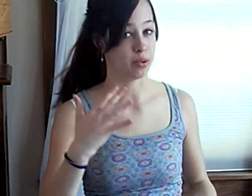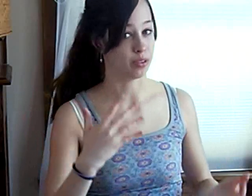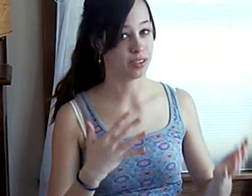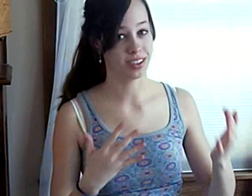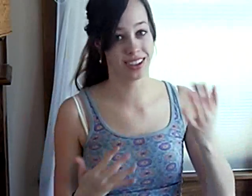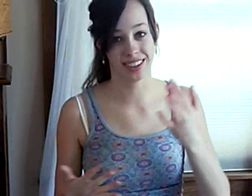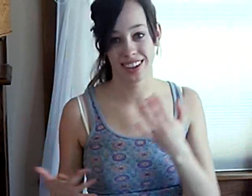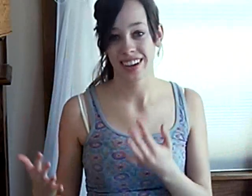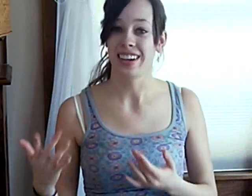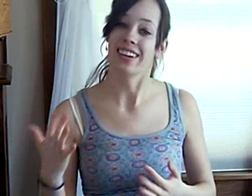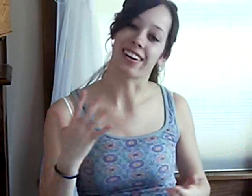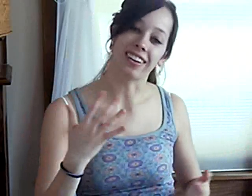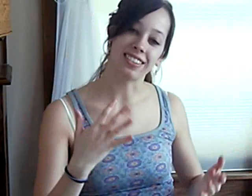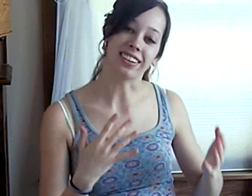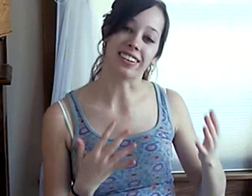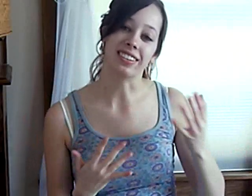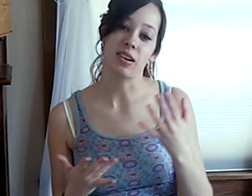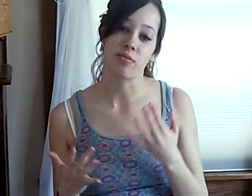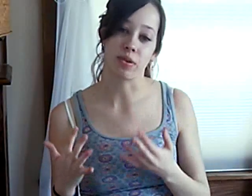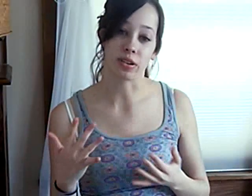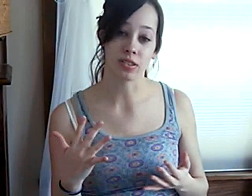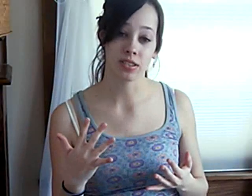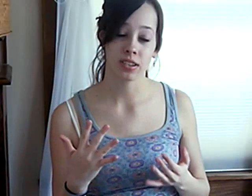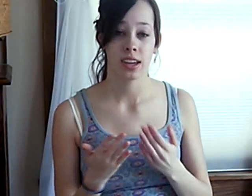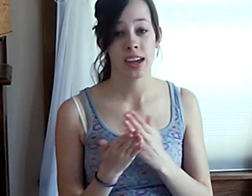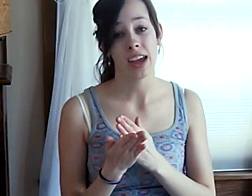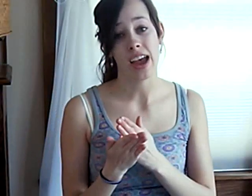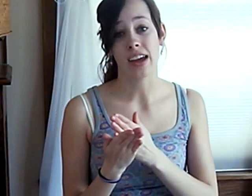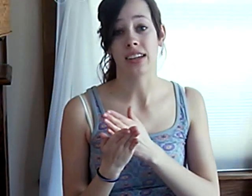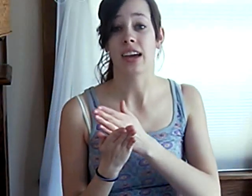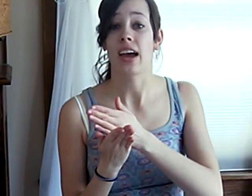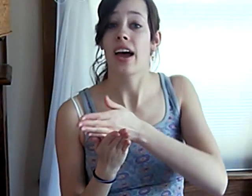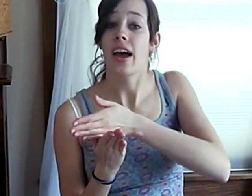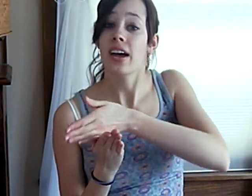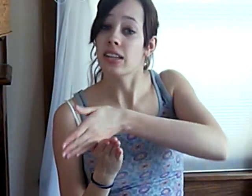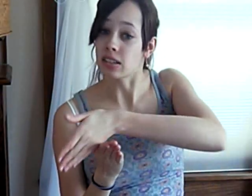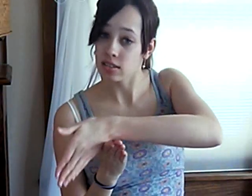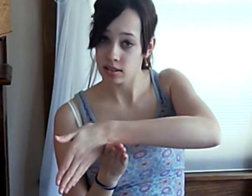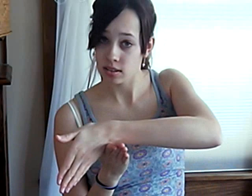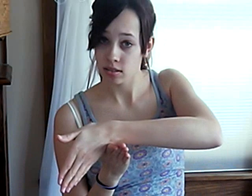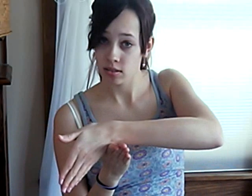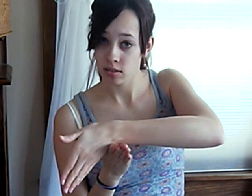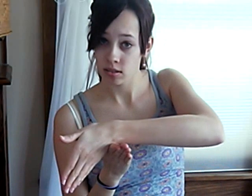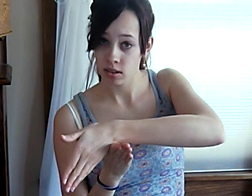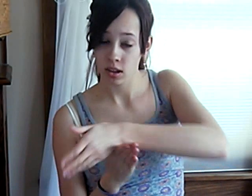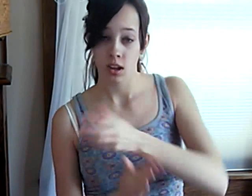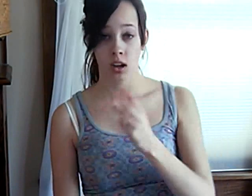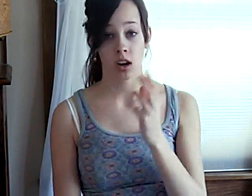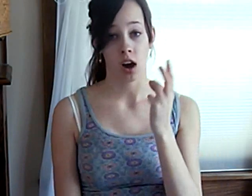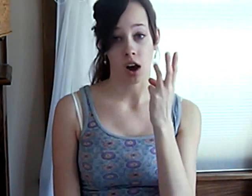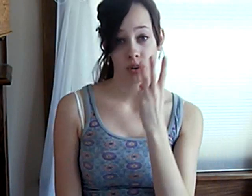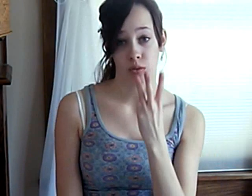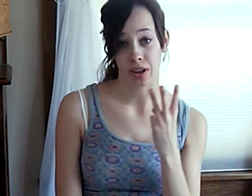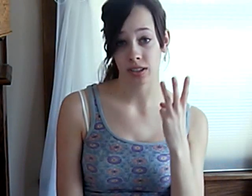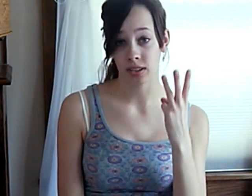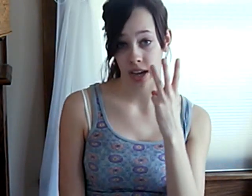burns, around in circle, burns, and ends on a Wednesday.